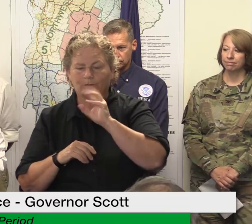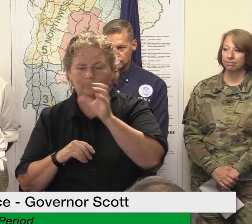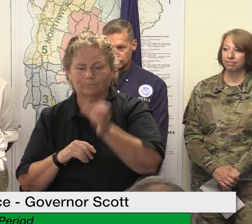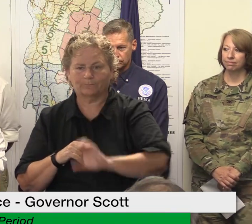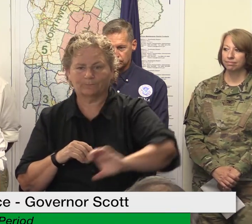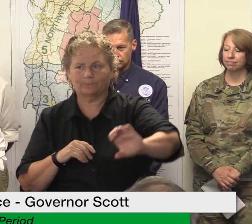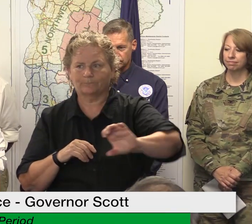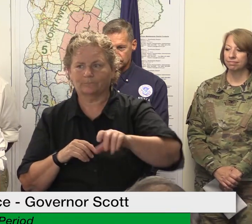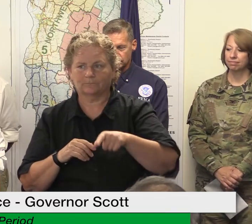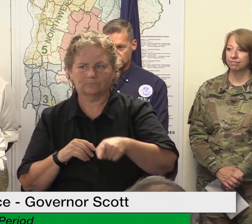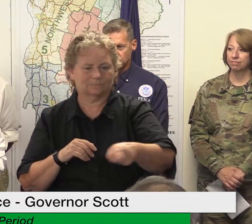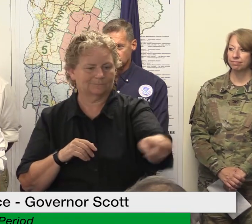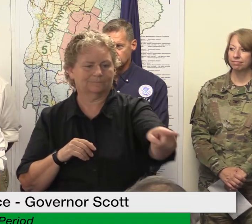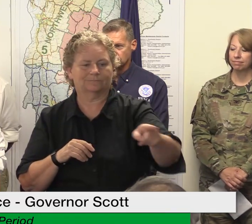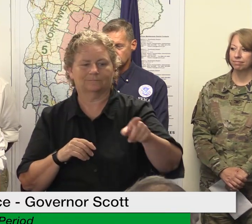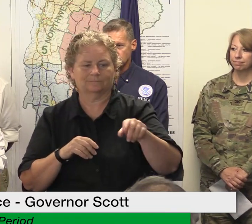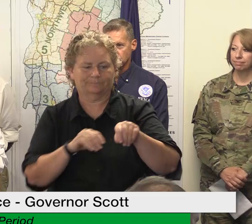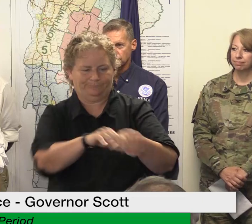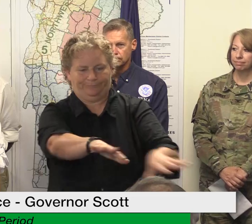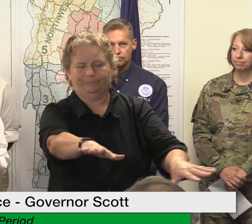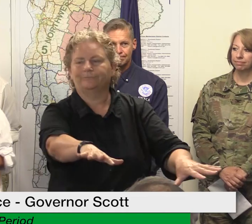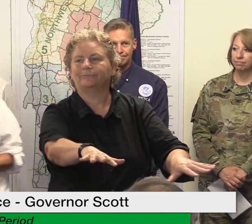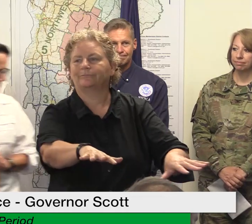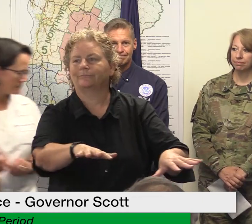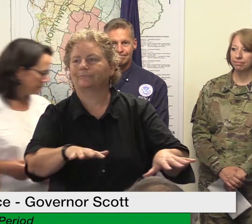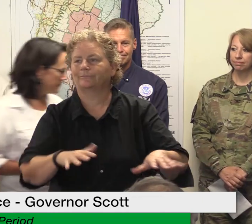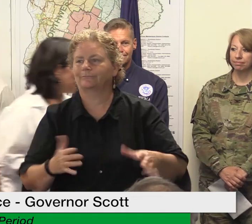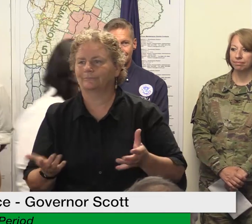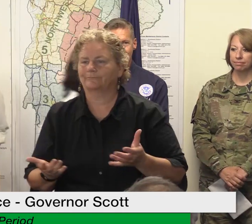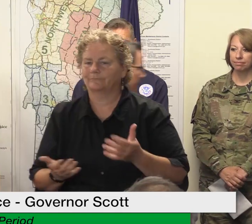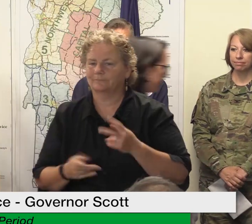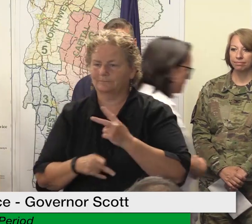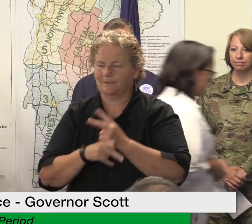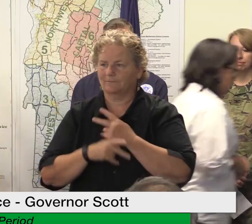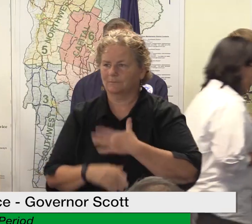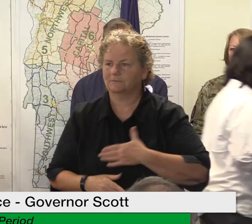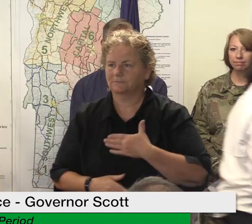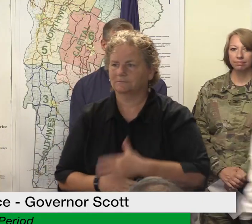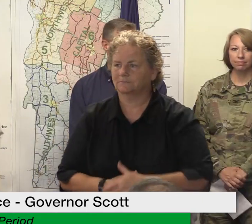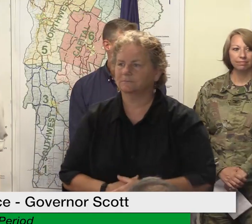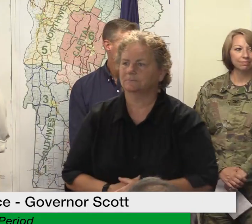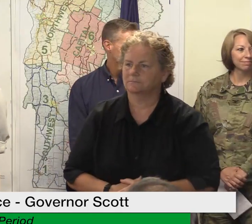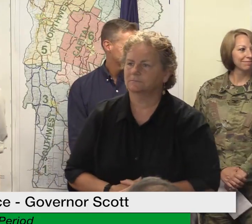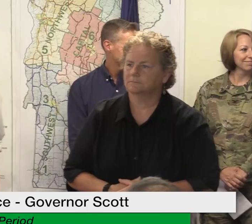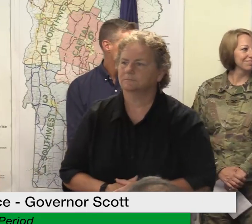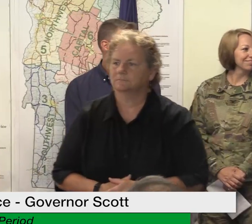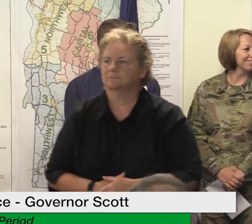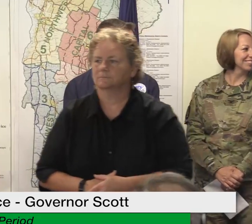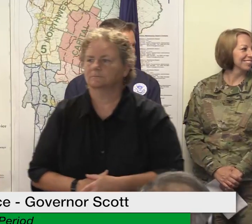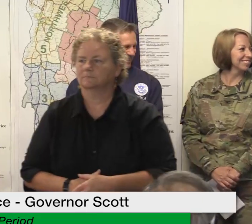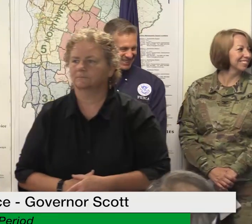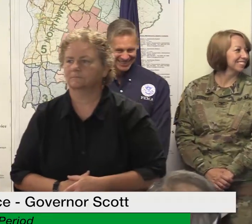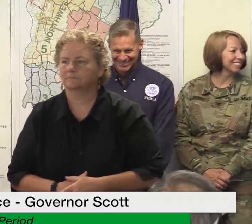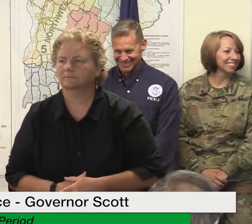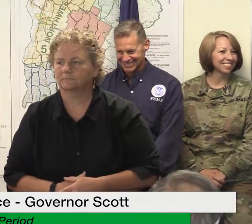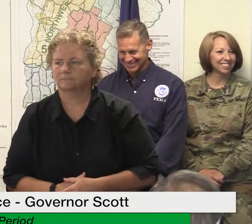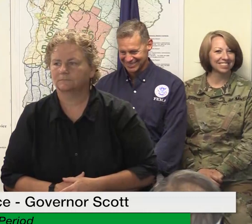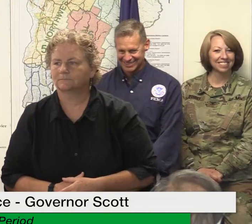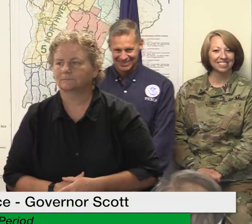encourage vermonters to exercise caution well welcome back from vacation thank